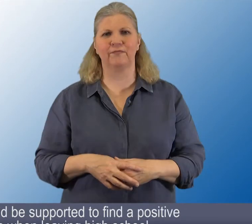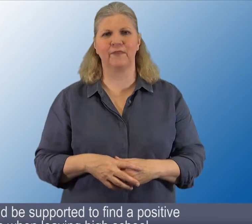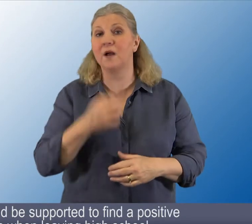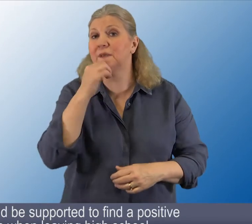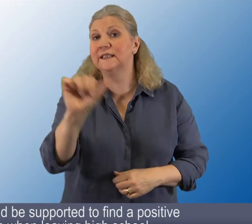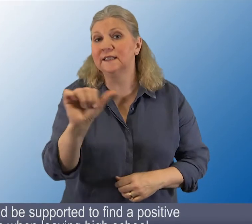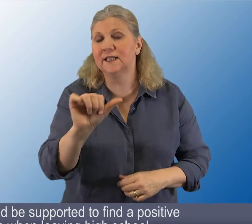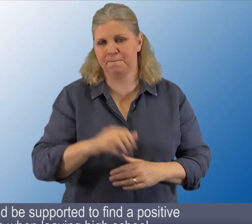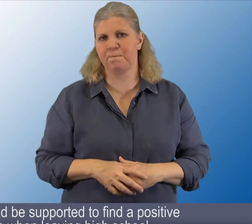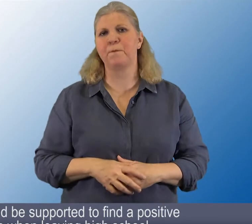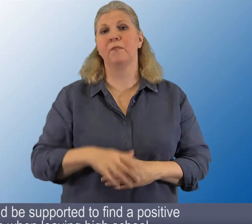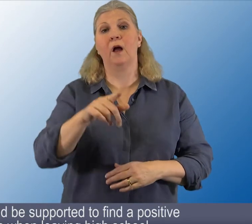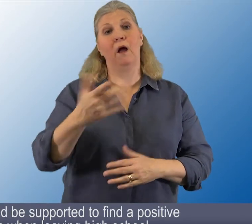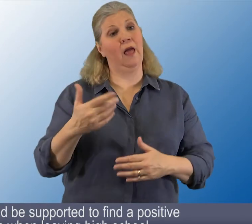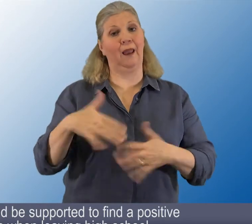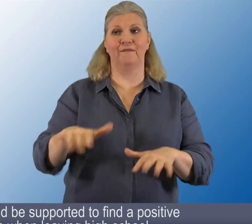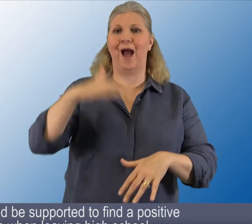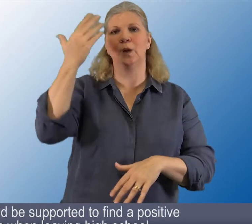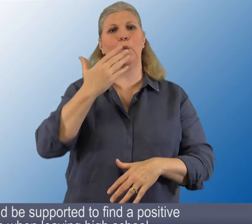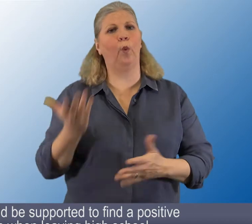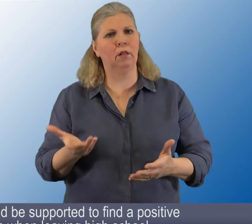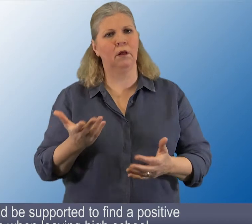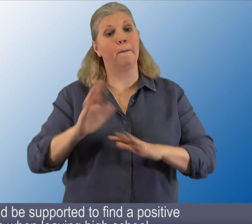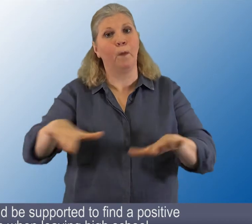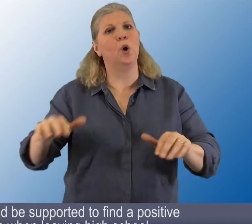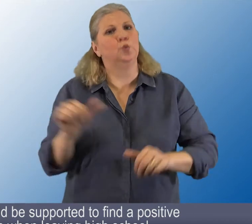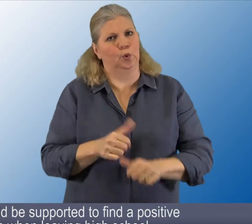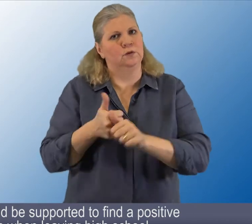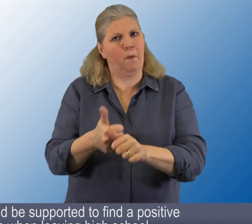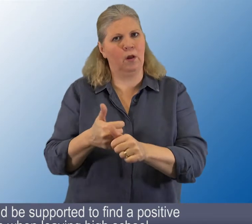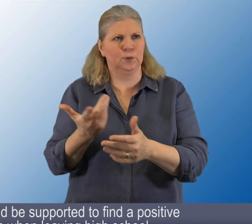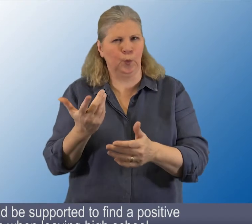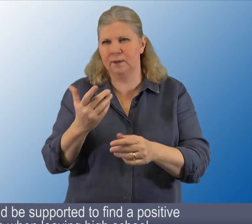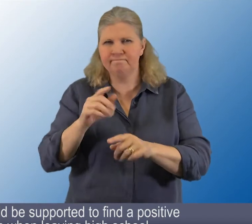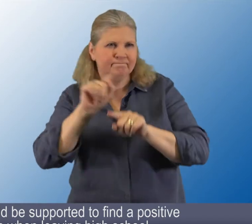16. Pupils should be supported to find a positive destination when leaving high school.